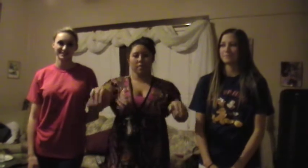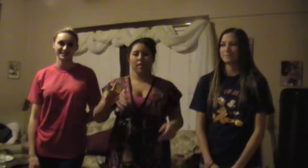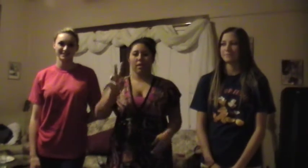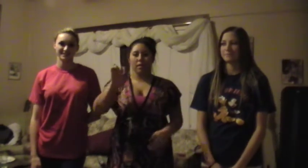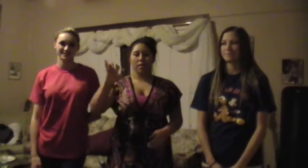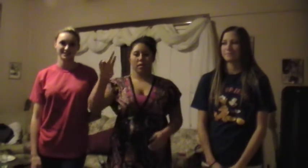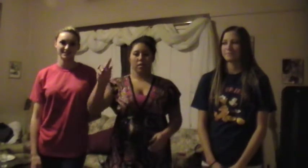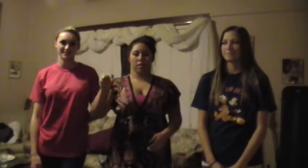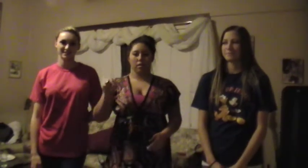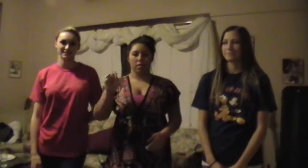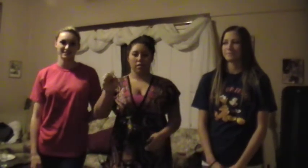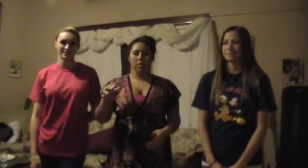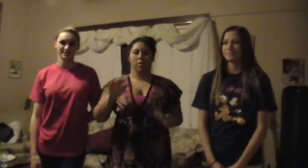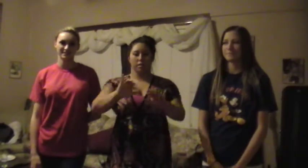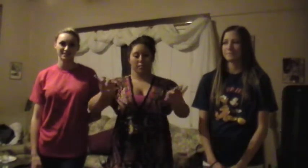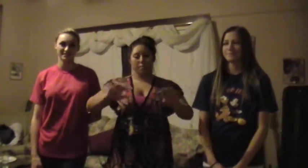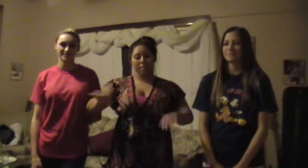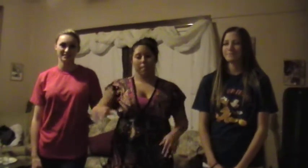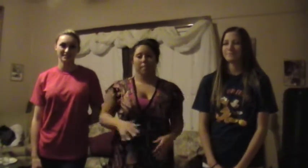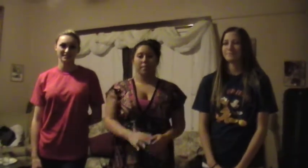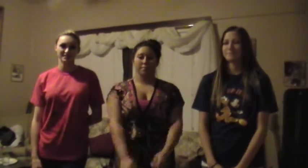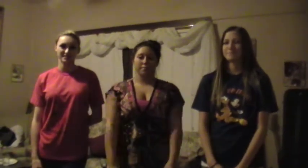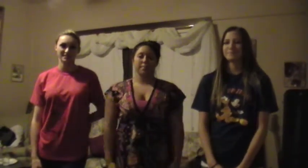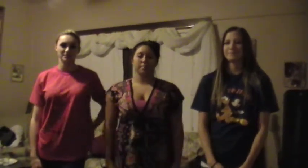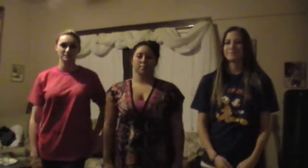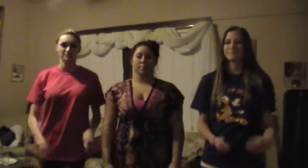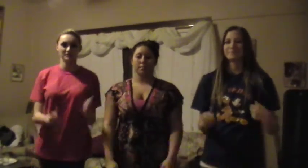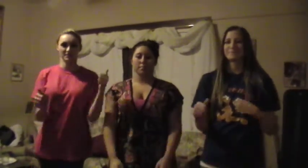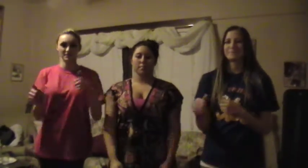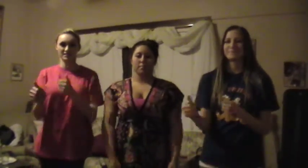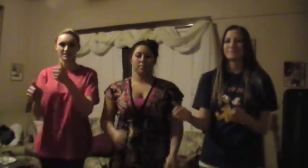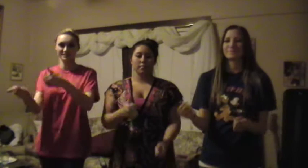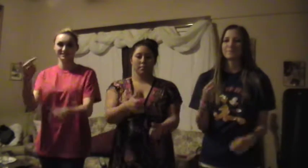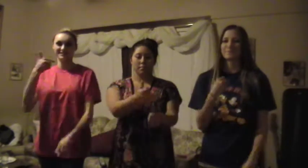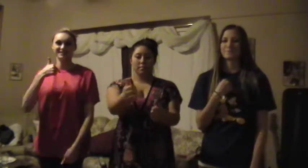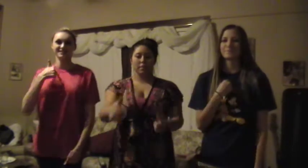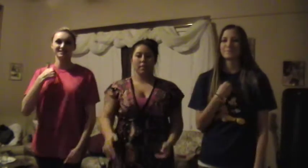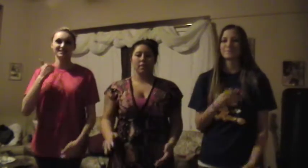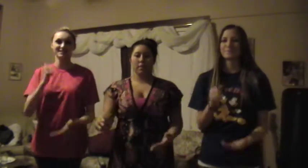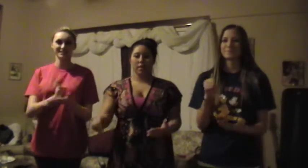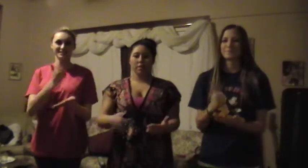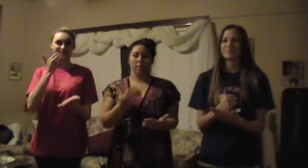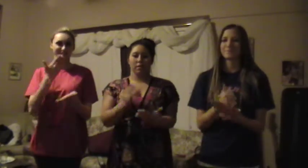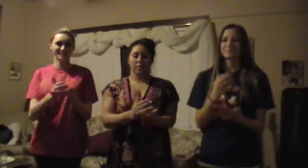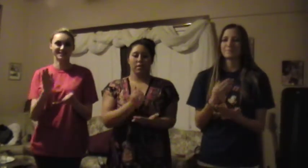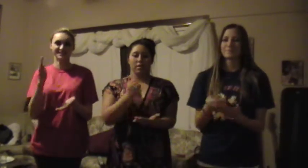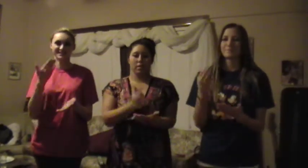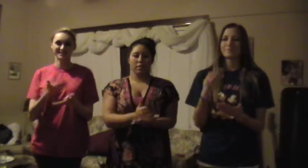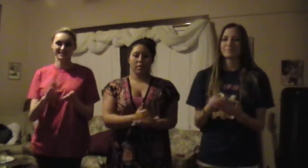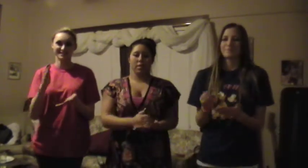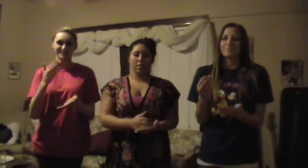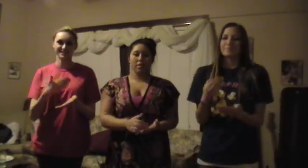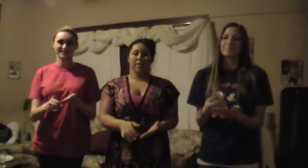veins like a fish in the sea. I'm singing, follow me, everything is alright.